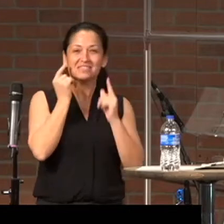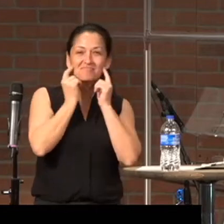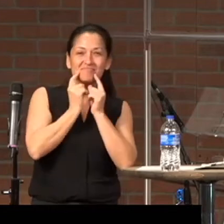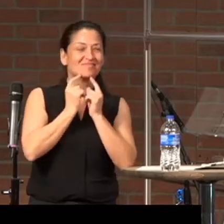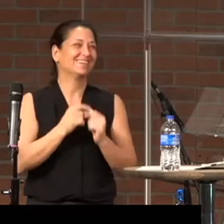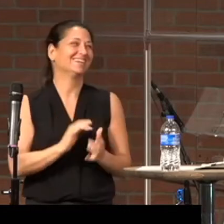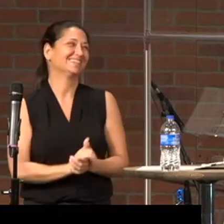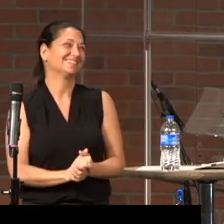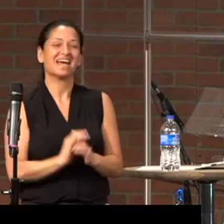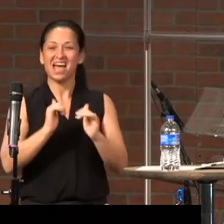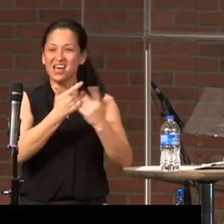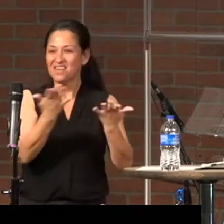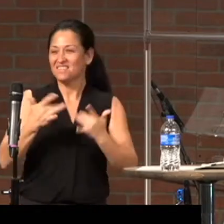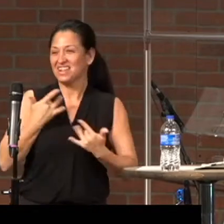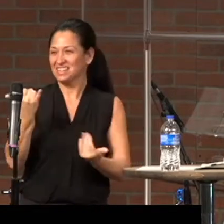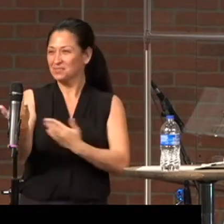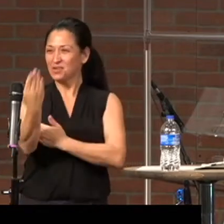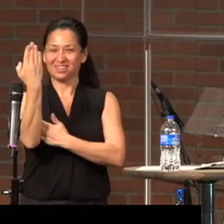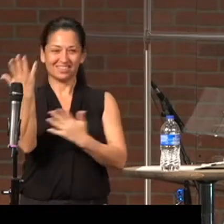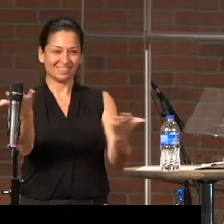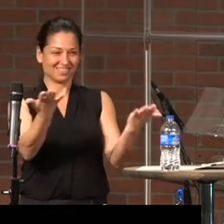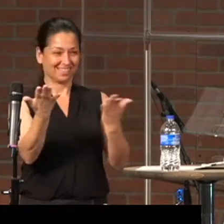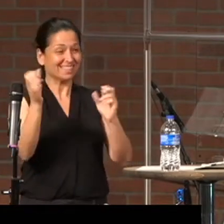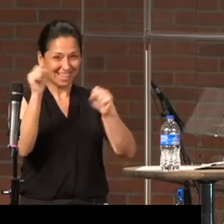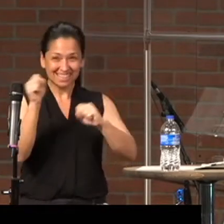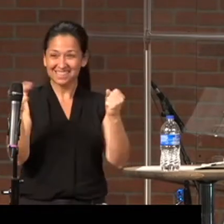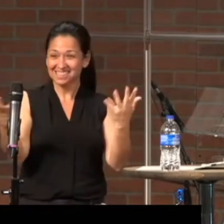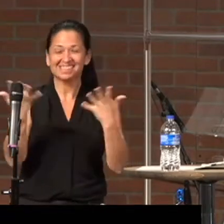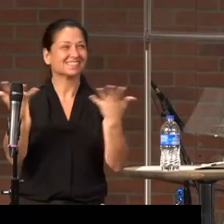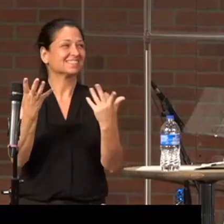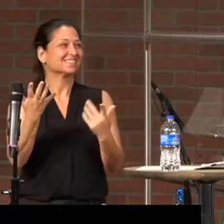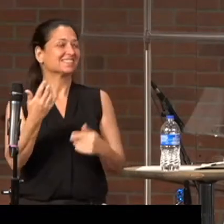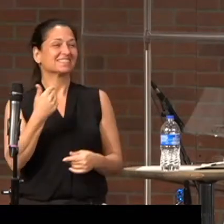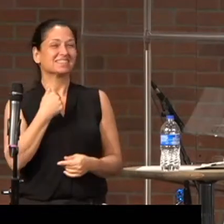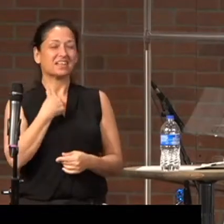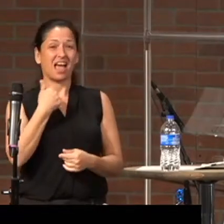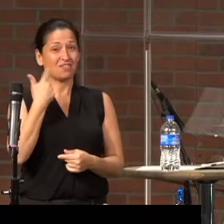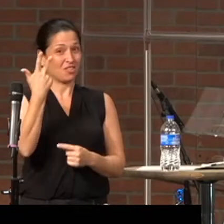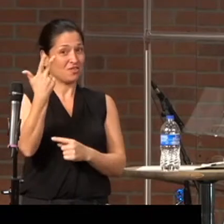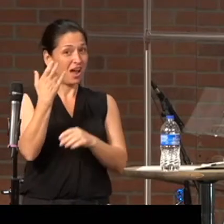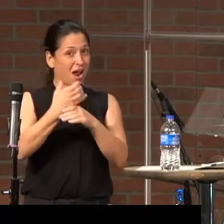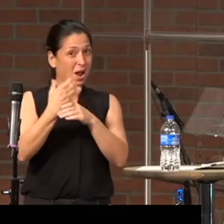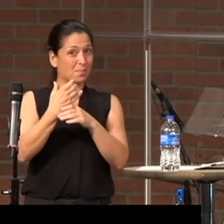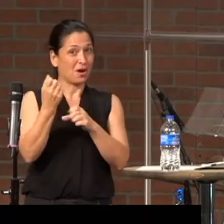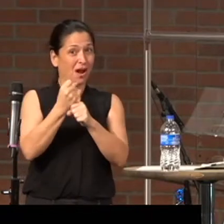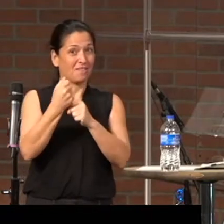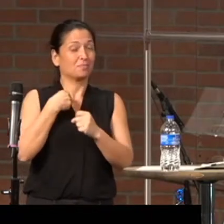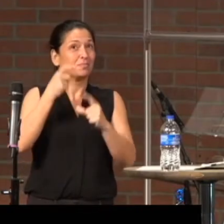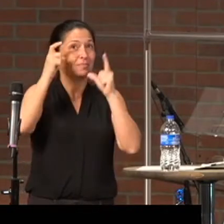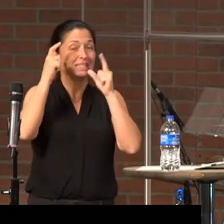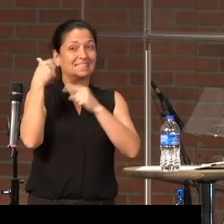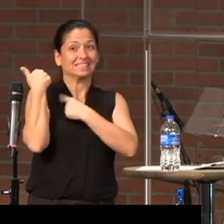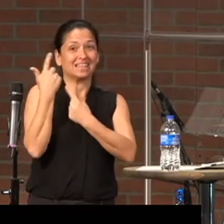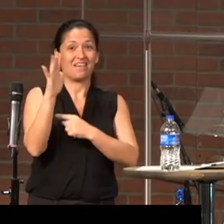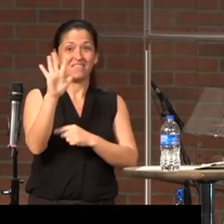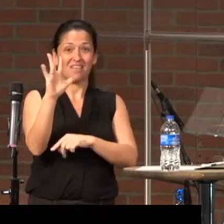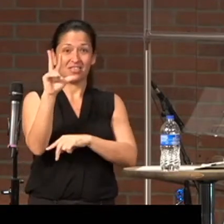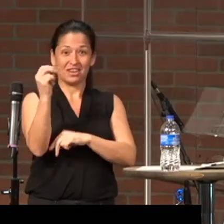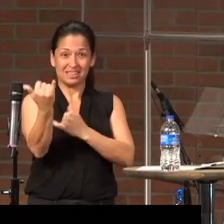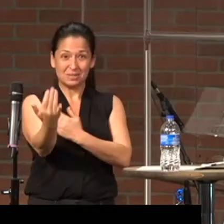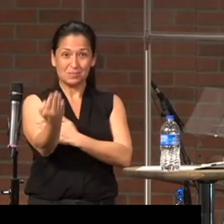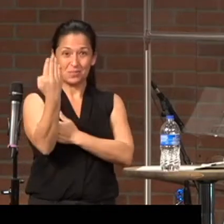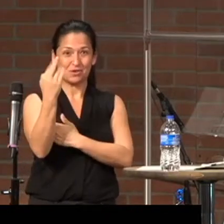How are we feeling this morning? Yes? Well, I've had three cups of coffee. I've been up since about 5.30. I am ready to go.